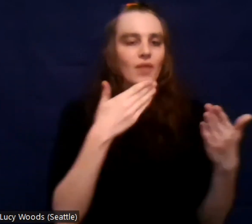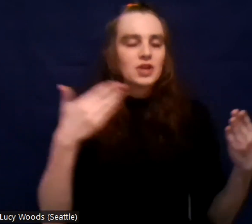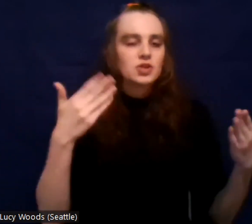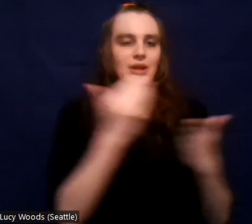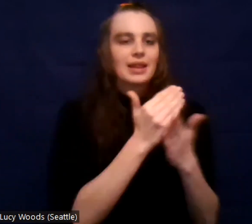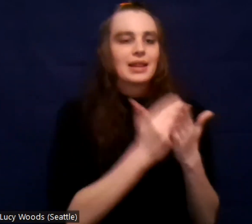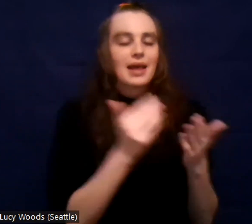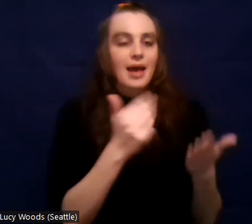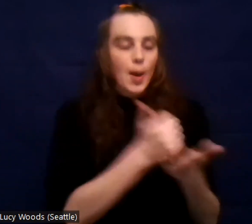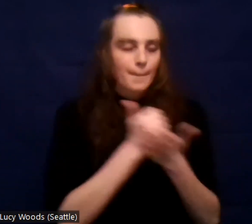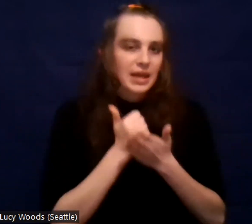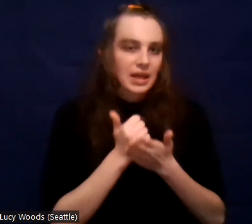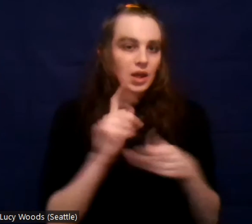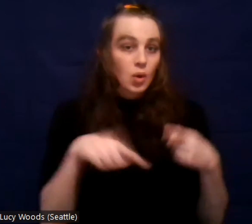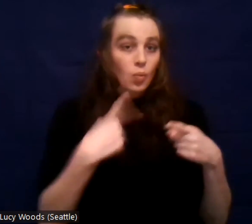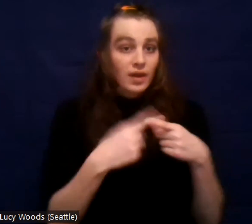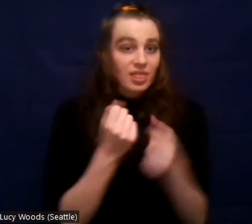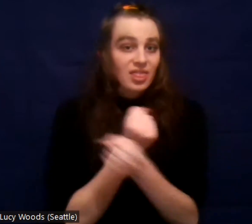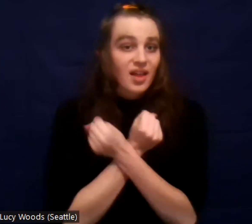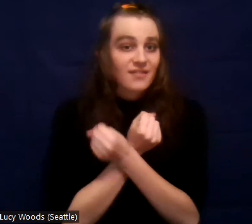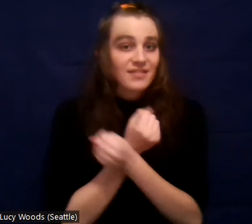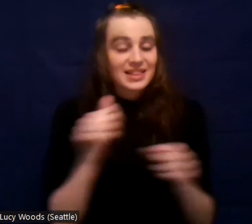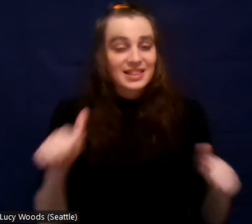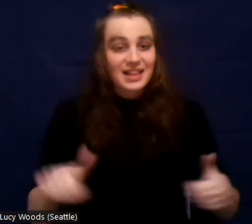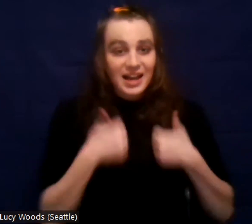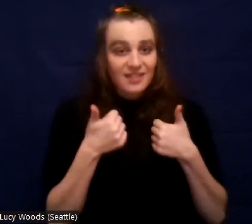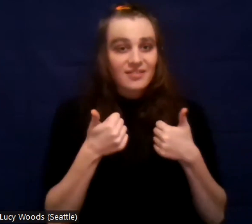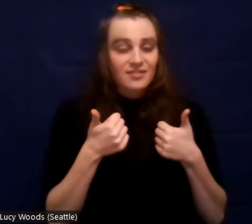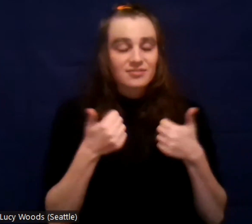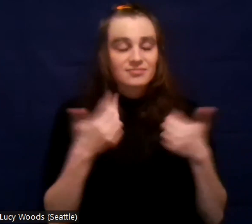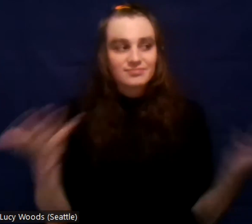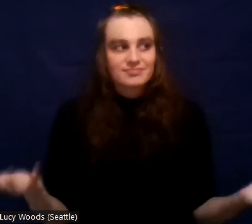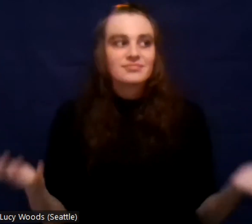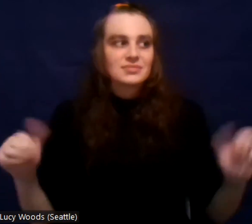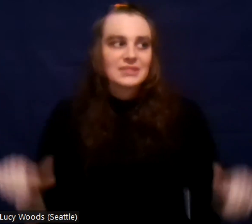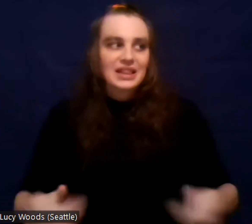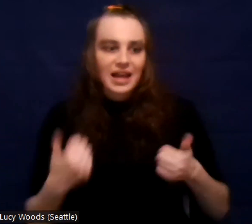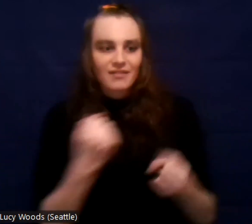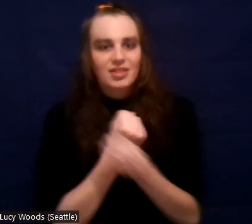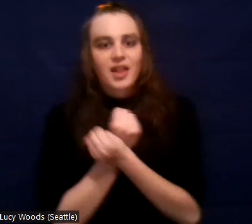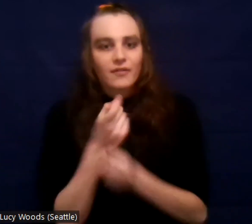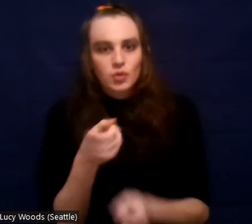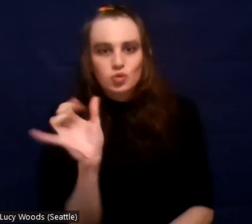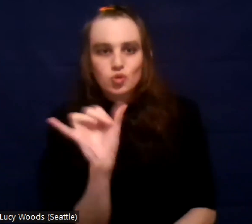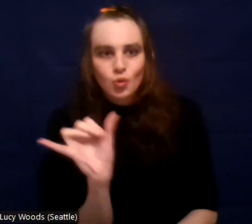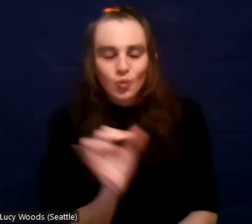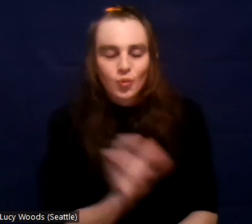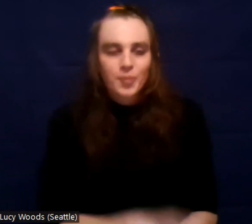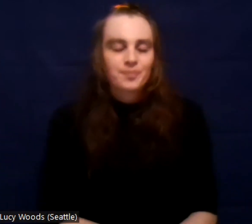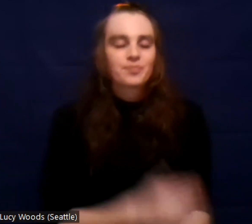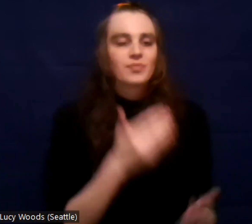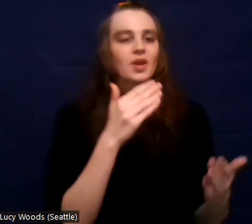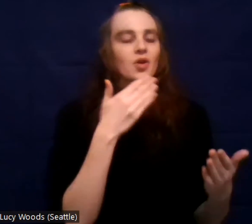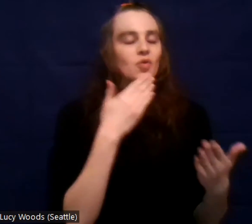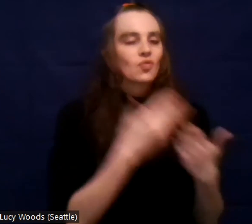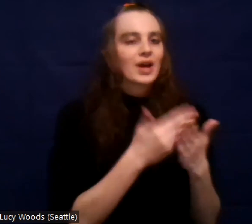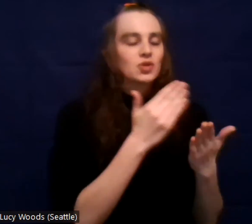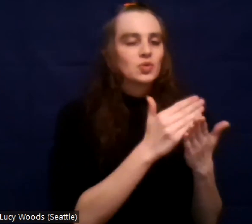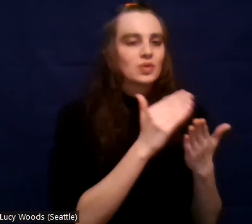life loves you back. And those gratitude lists really put things in perspective for me. Um,